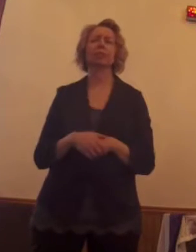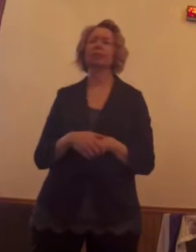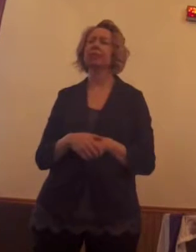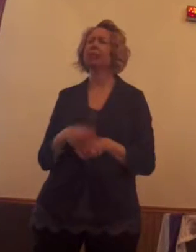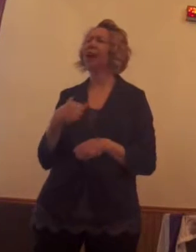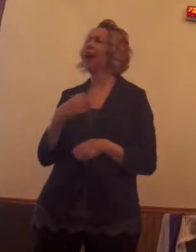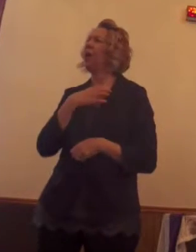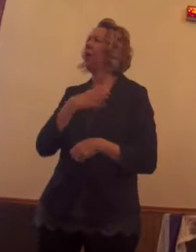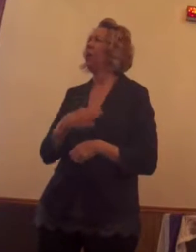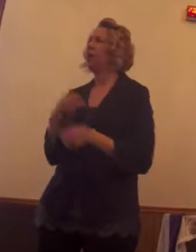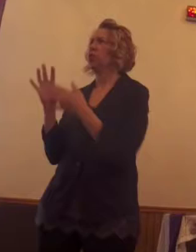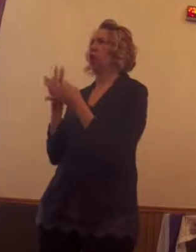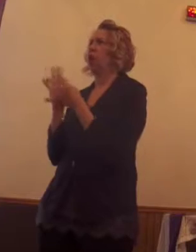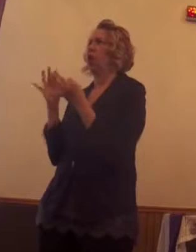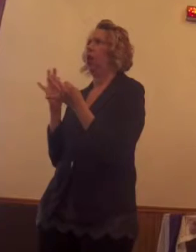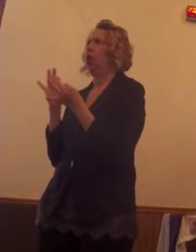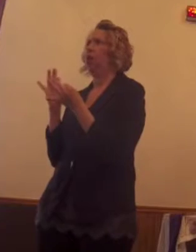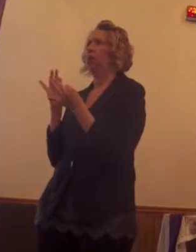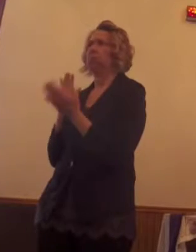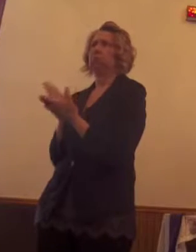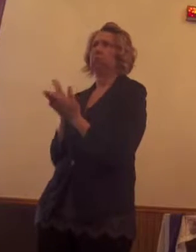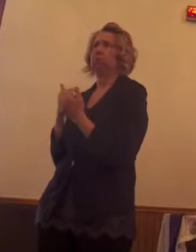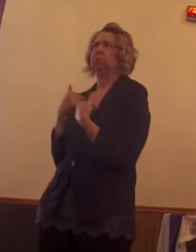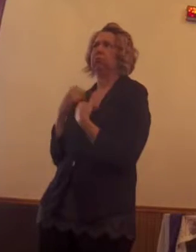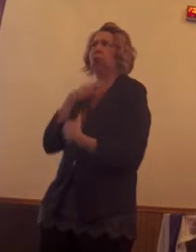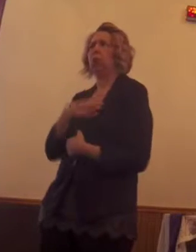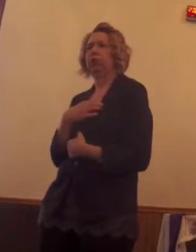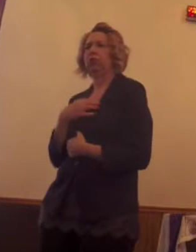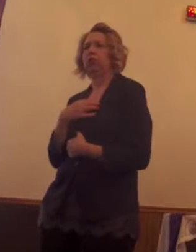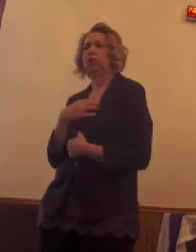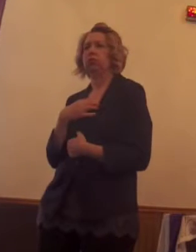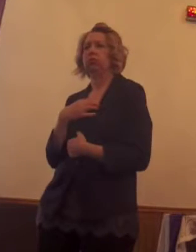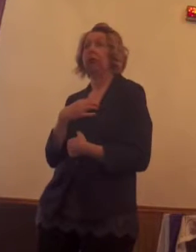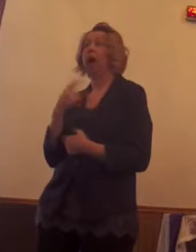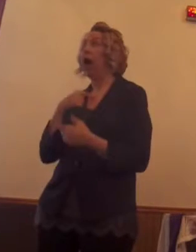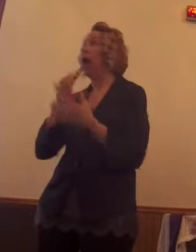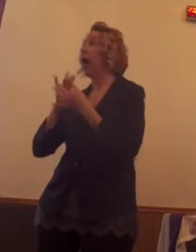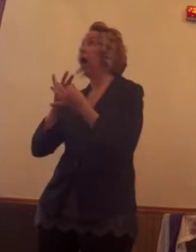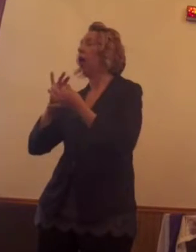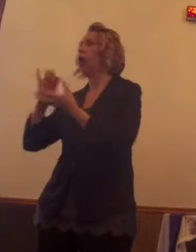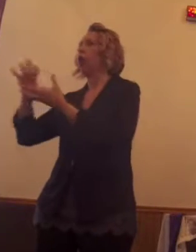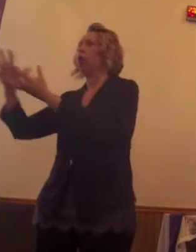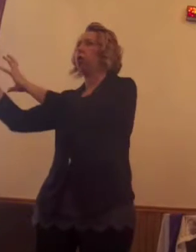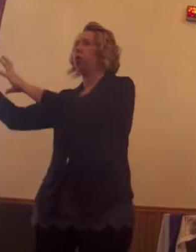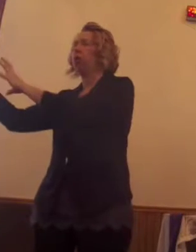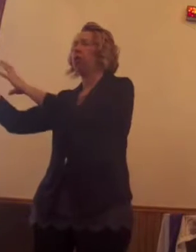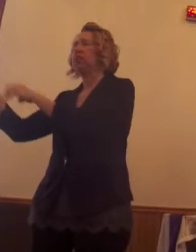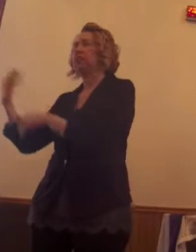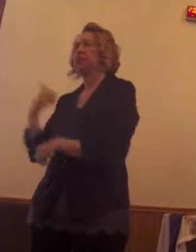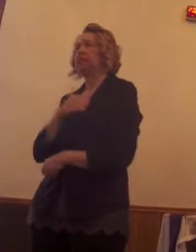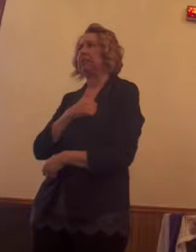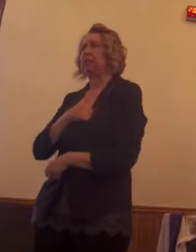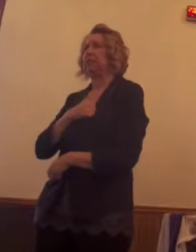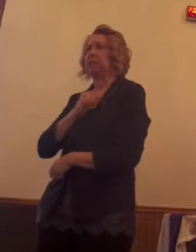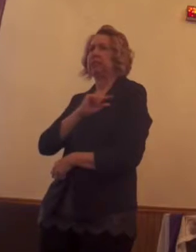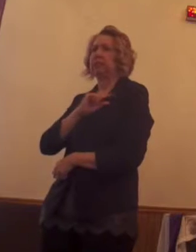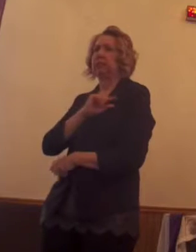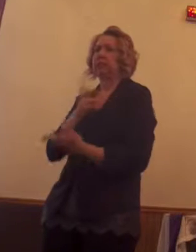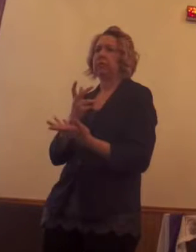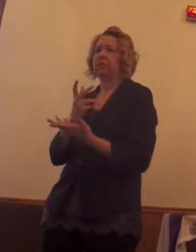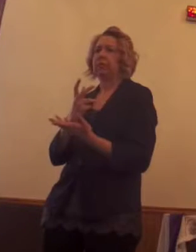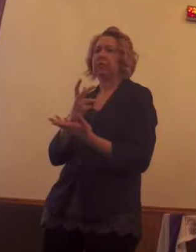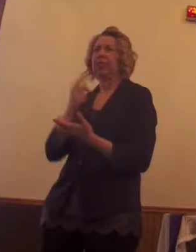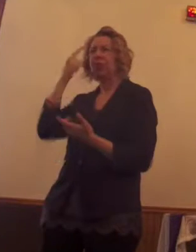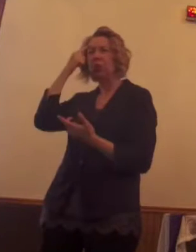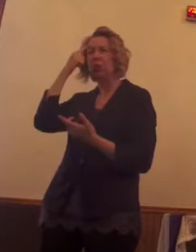said that. That's a big one, right? Just listen to the people around you someday. Just take a minute. Just